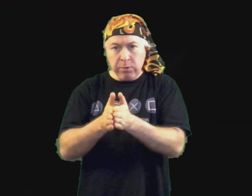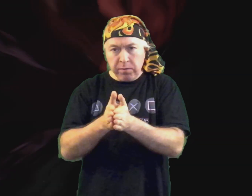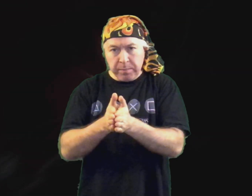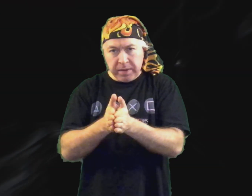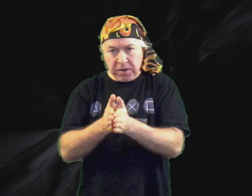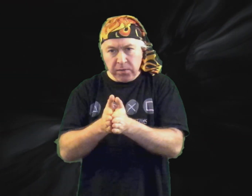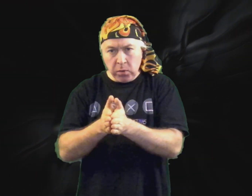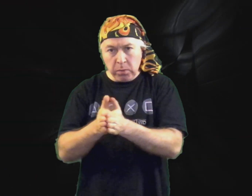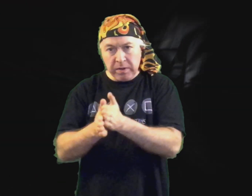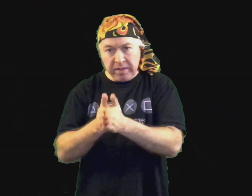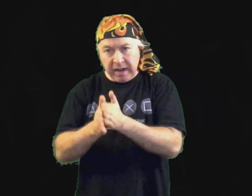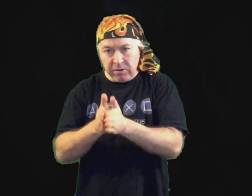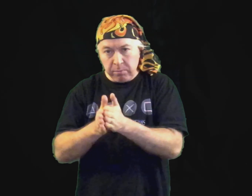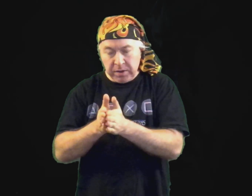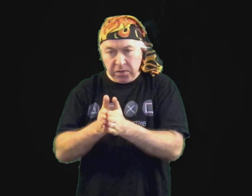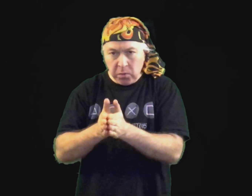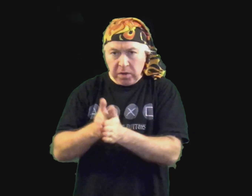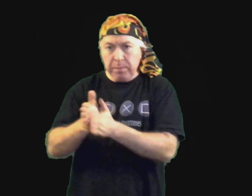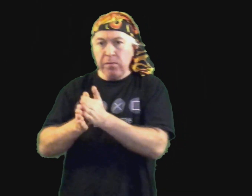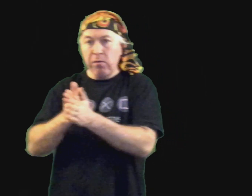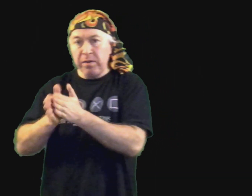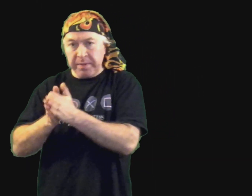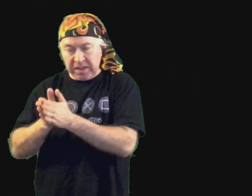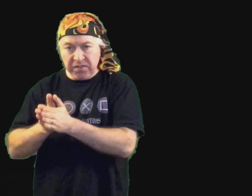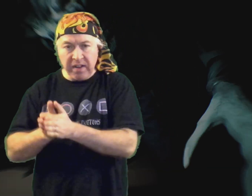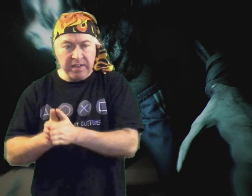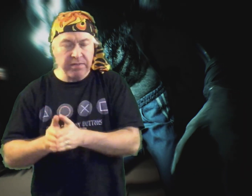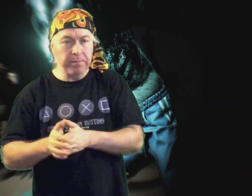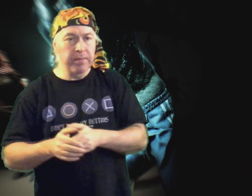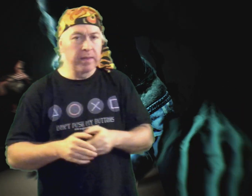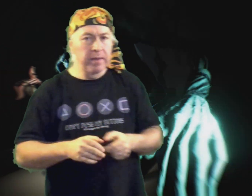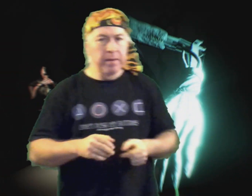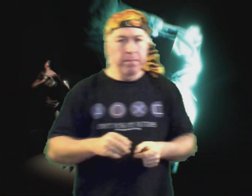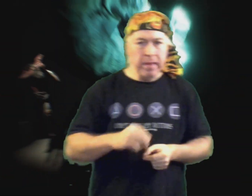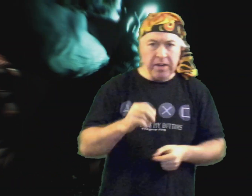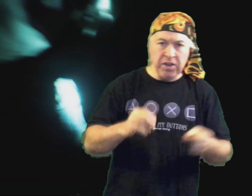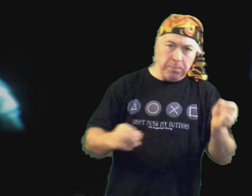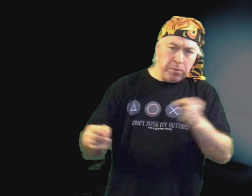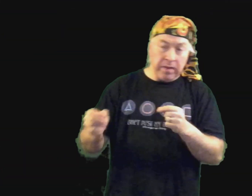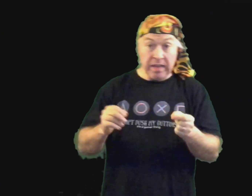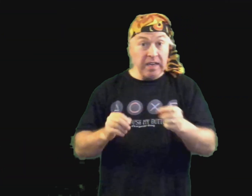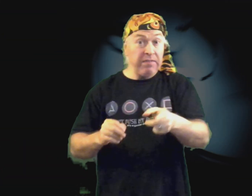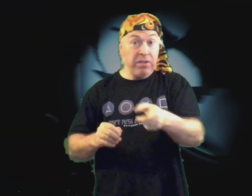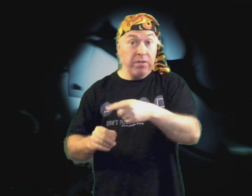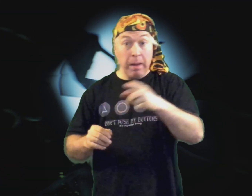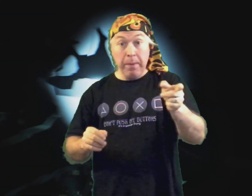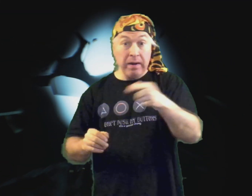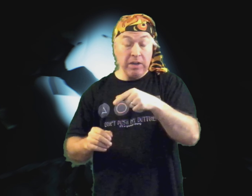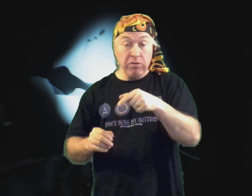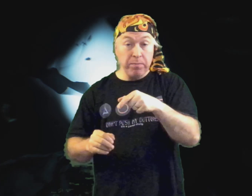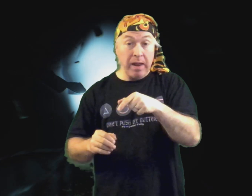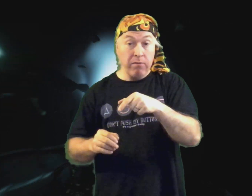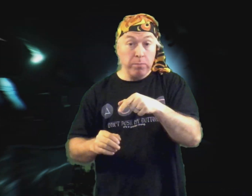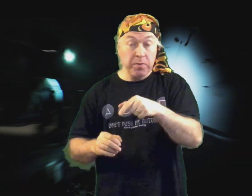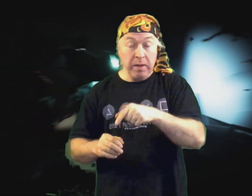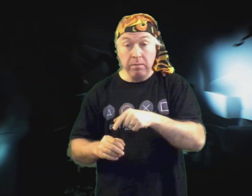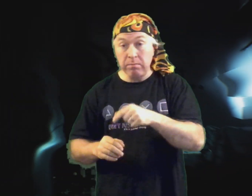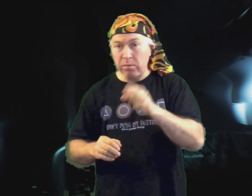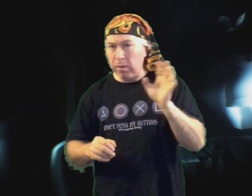over to PS4. When you get the character on PS4, you can move it over to PS5. And you can move... You can even do that, apparently, cross-platform as well, from what I've